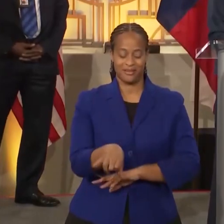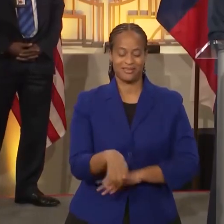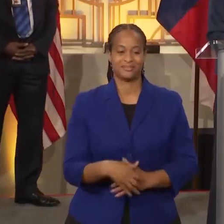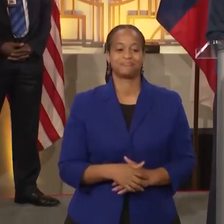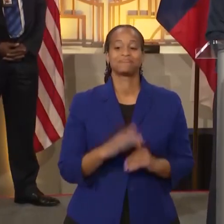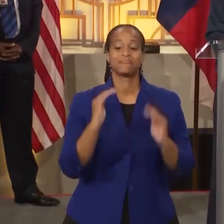Next question. question. Yeah. Next